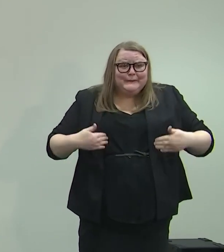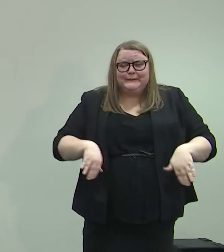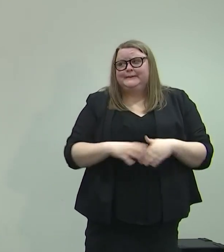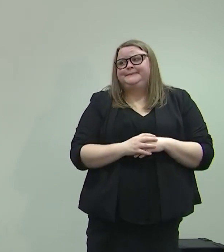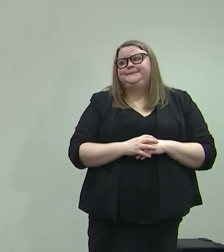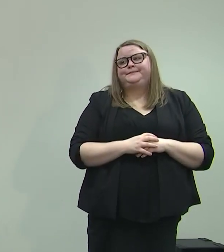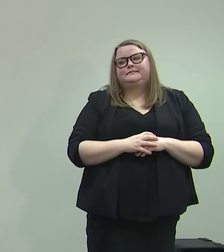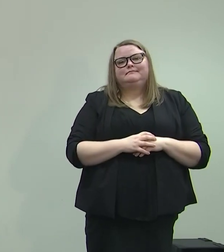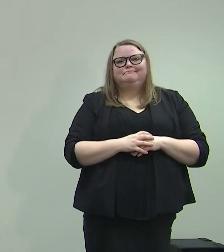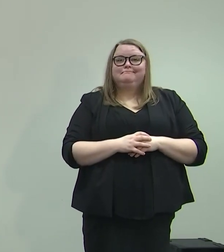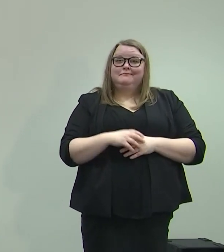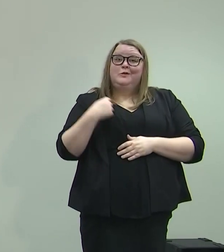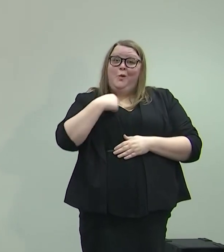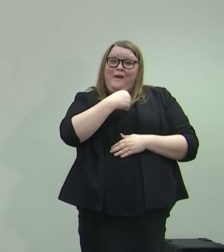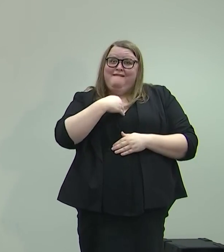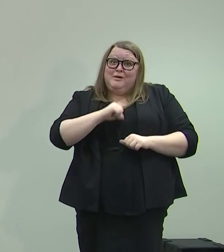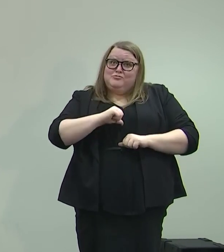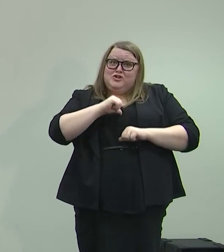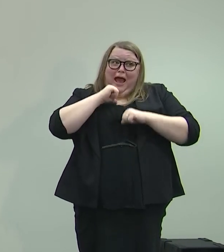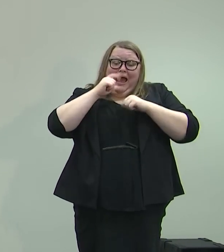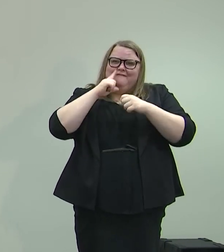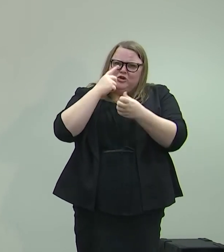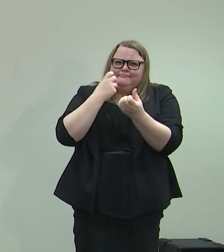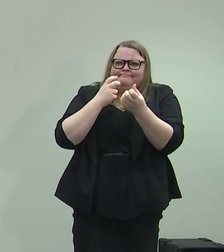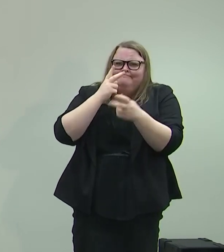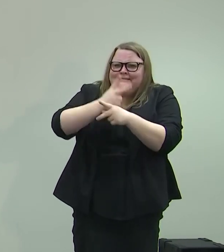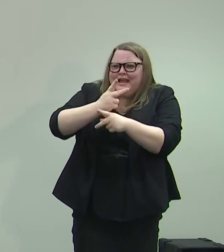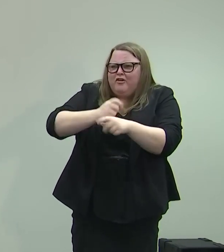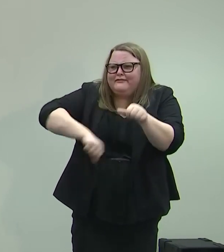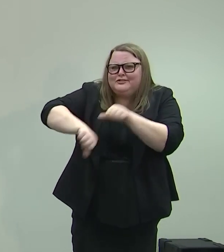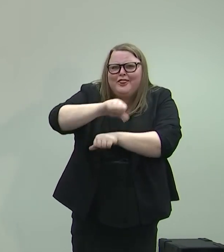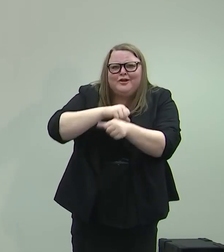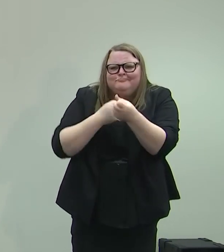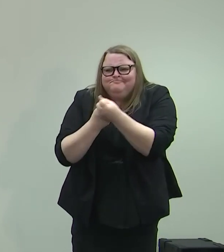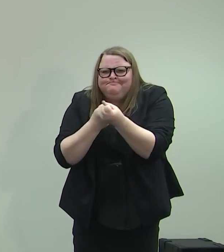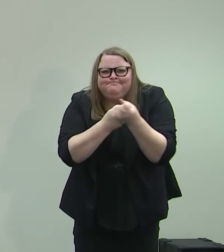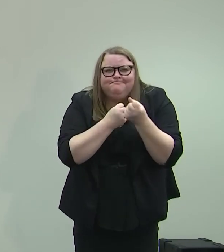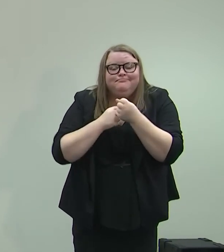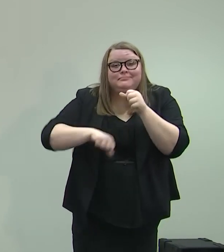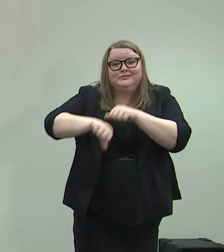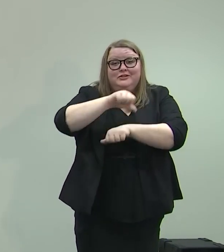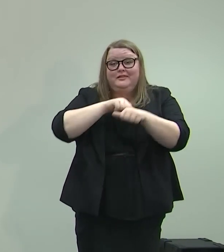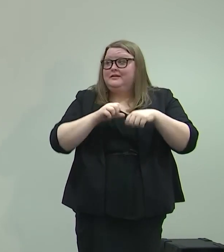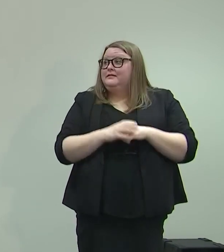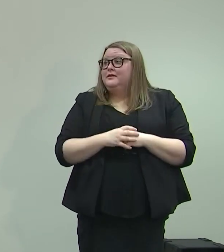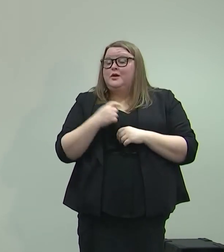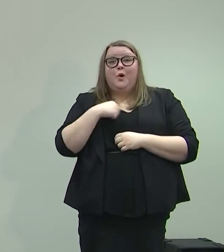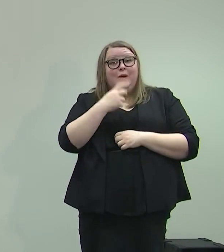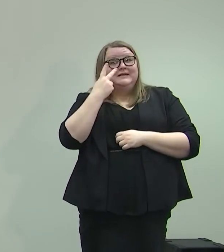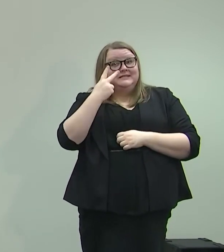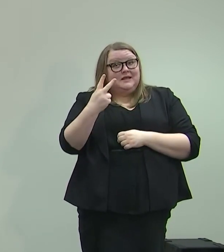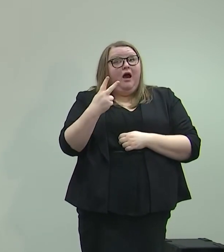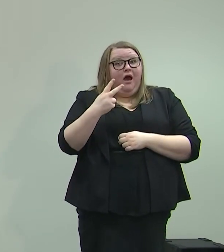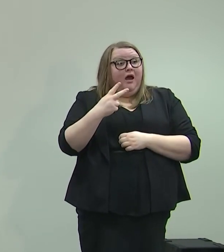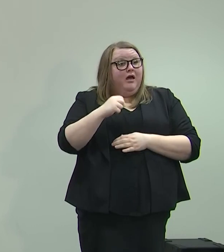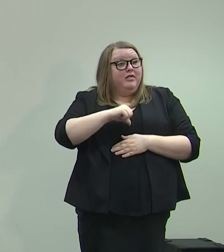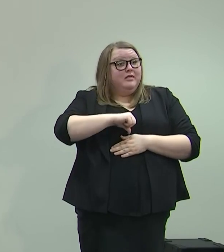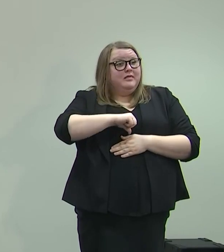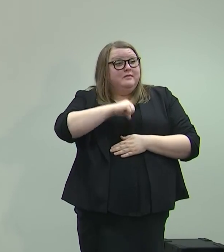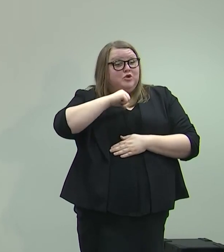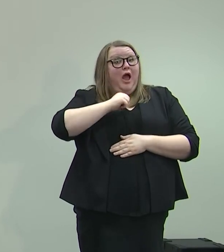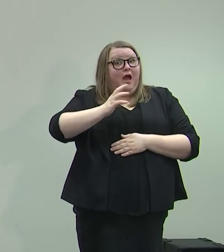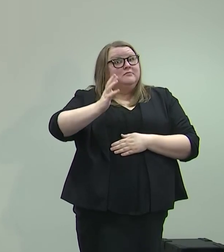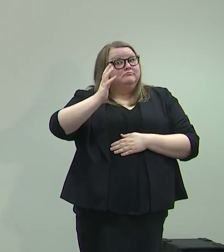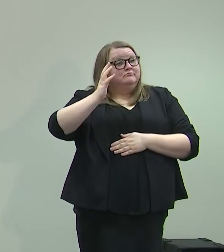There's a pride we have in looking out for each other, a pride that we saw on 1 October, a pride that we see again